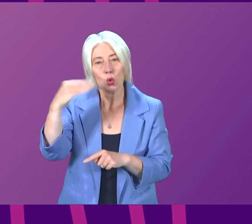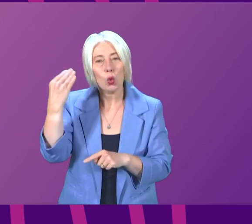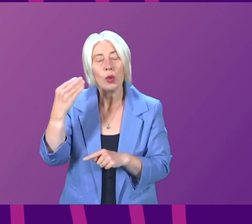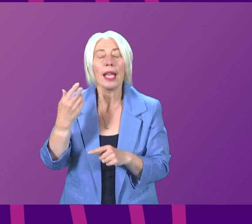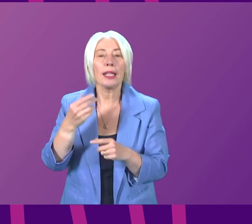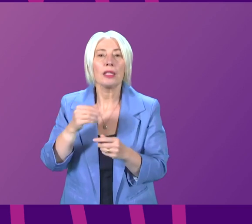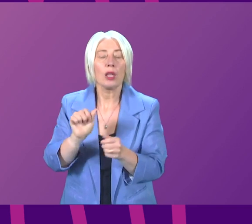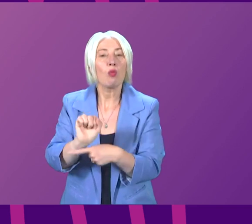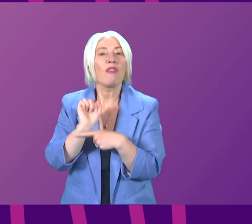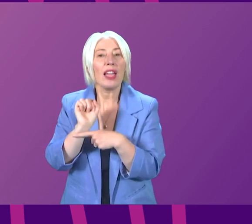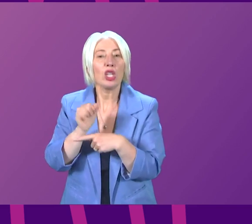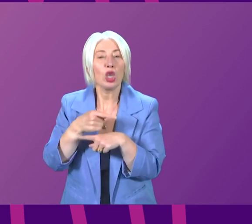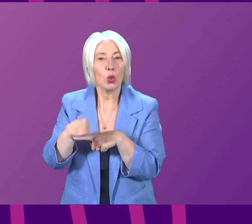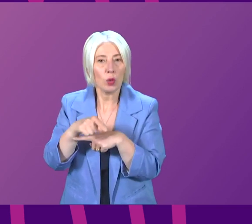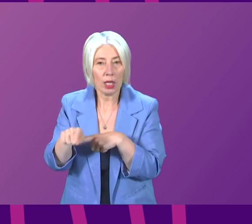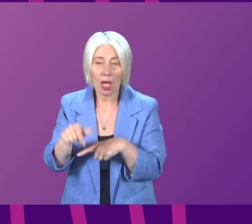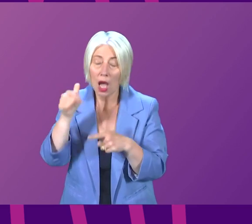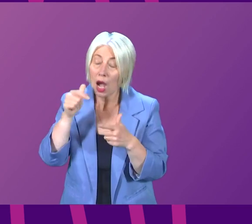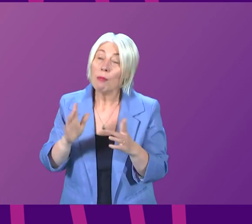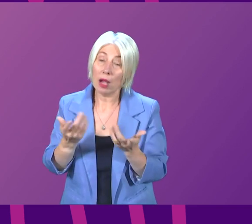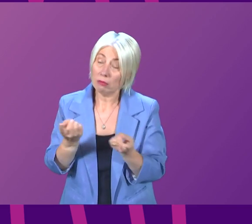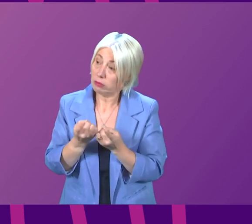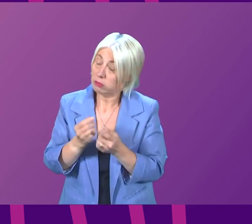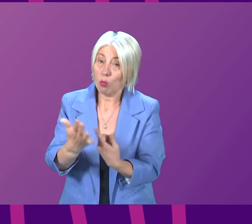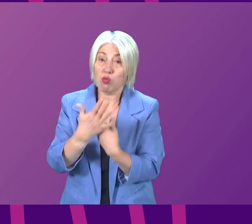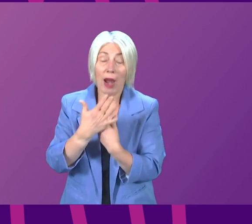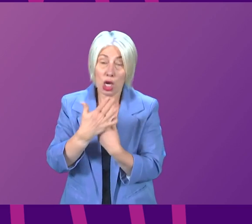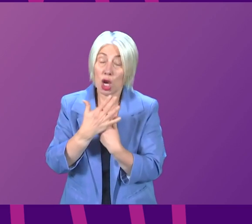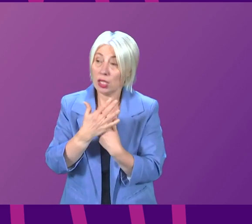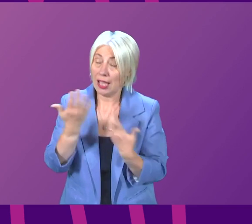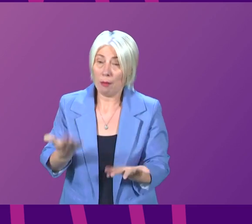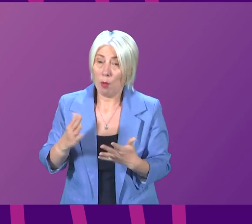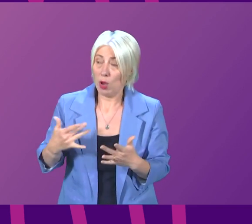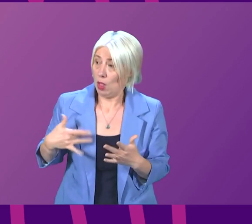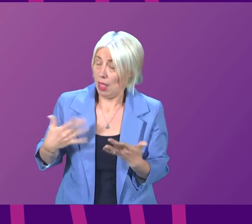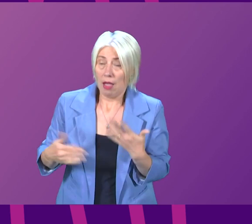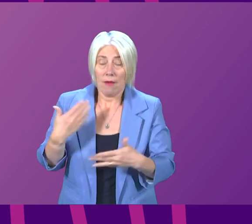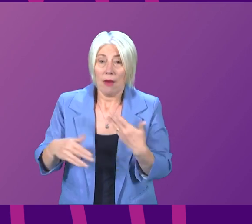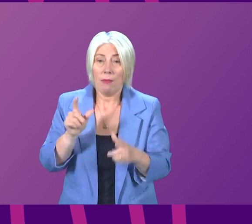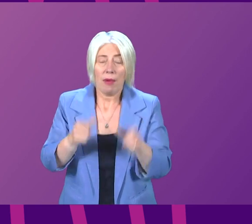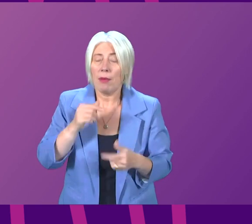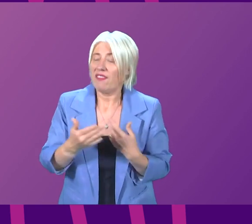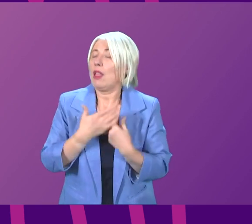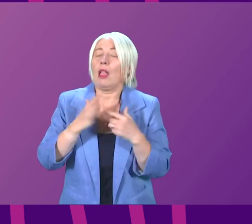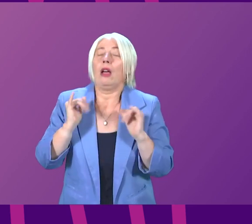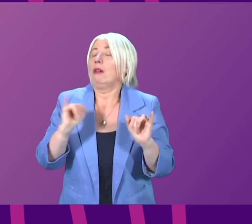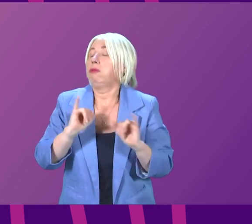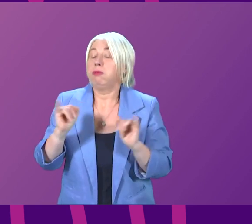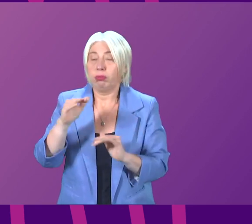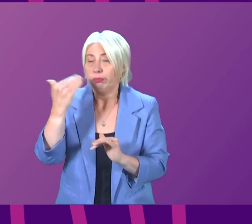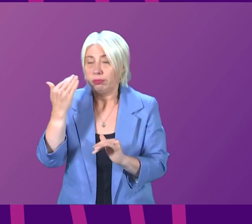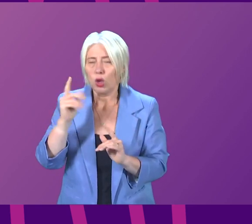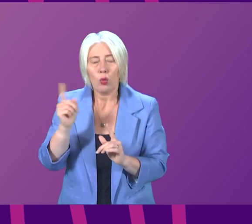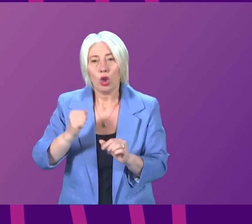scaremongering, inflationary pressures, both domestic and business, may very well push some folk to the brink. What measures can the Scottish Government